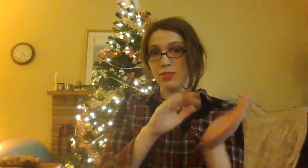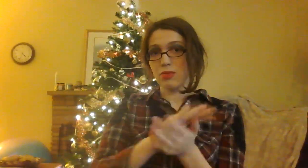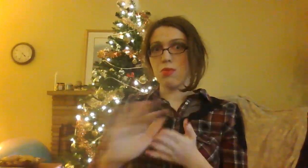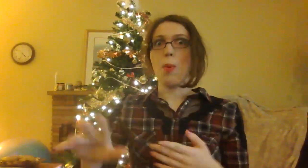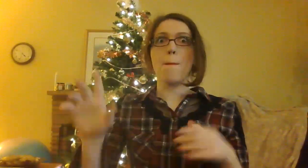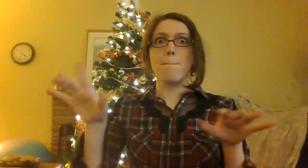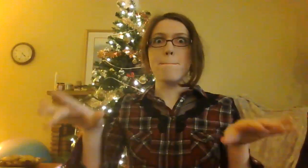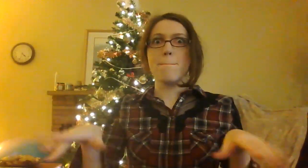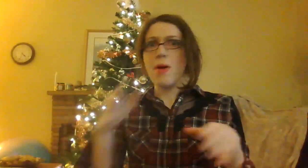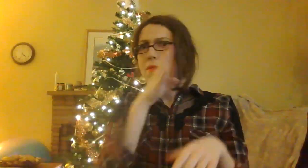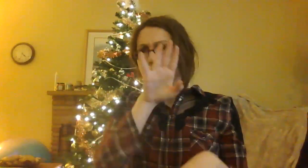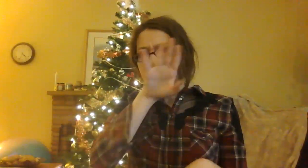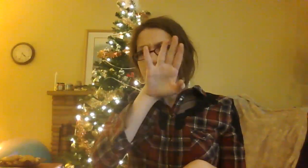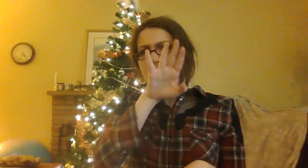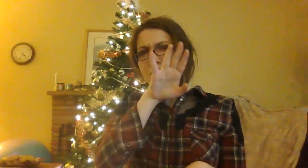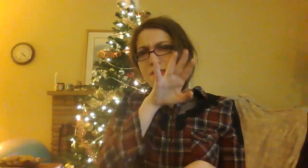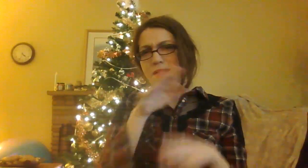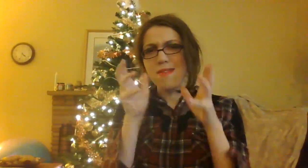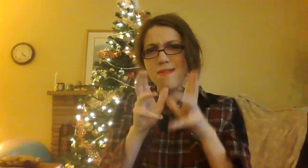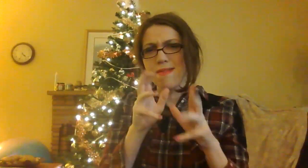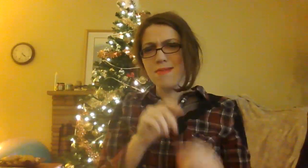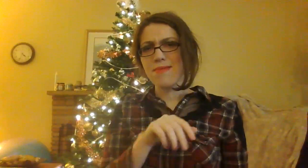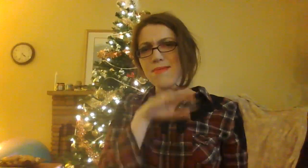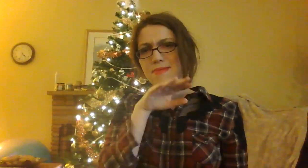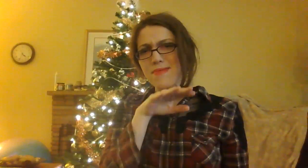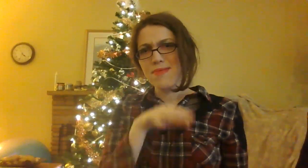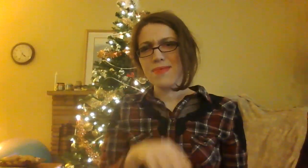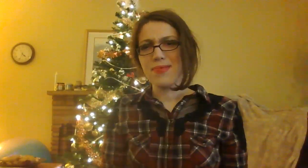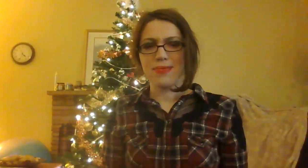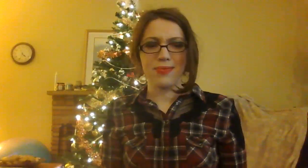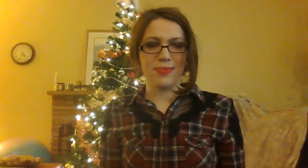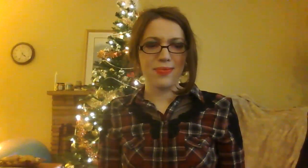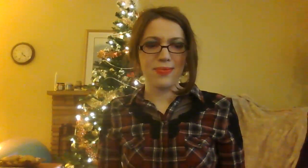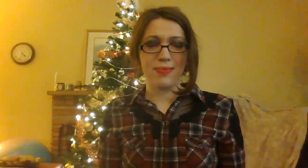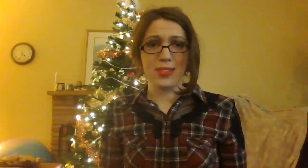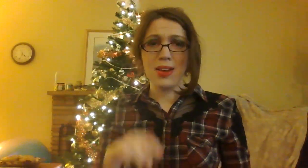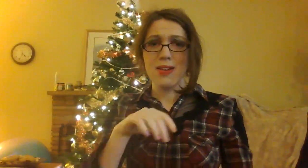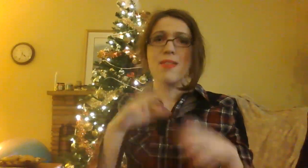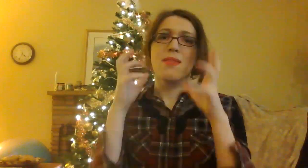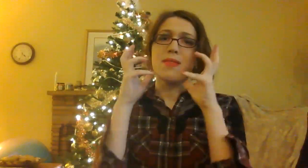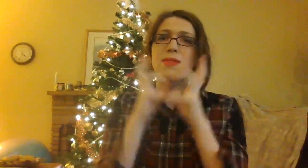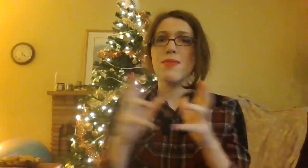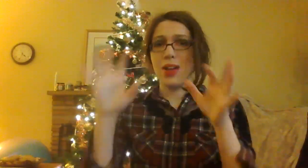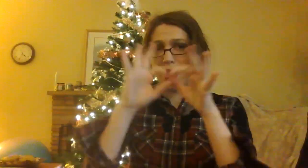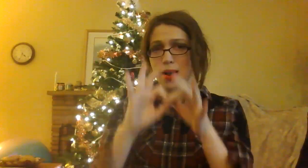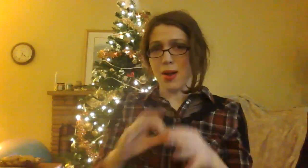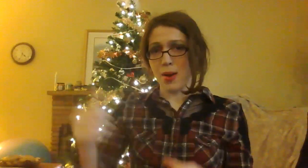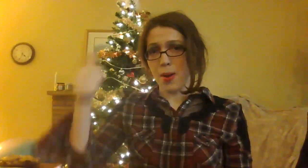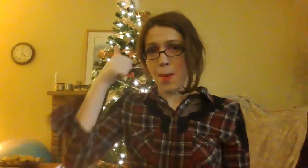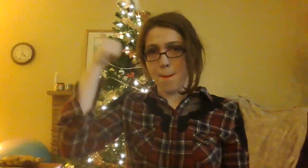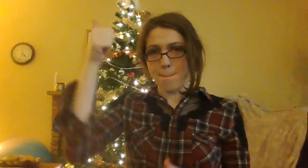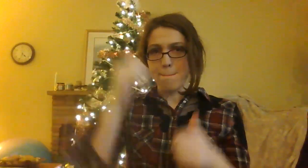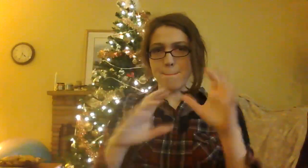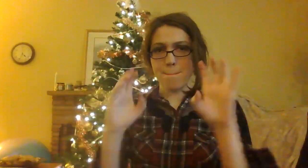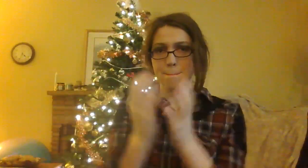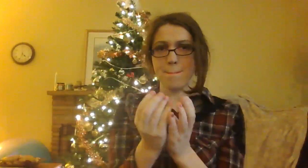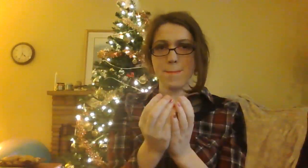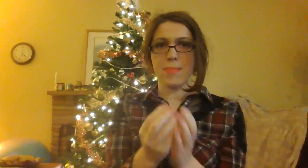frustrated Santa's monster And have close Old Saint Nicky